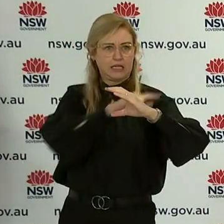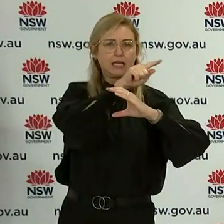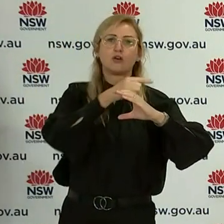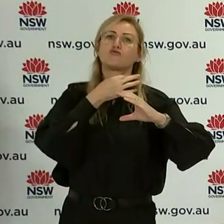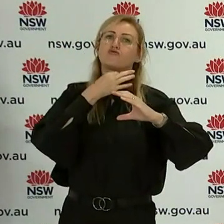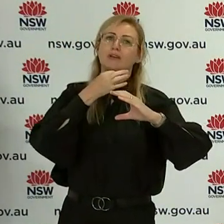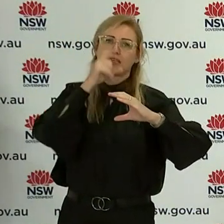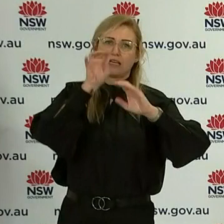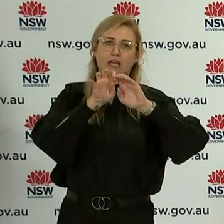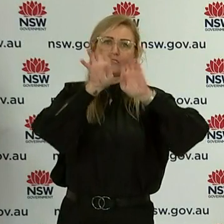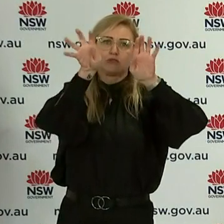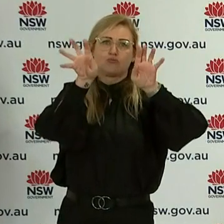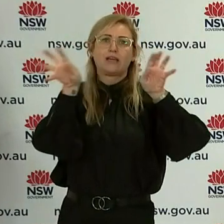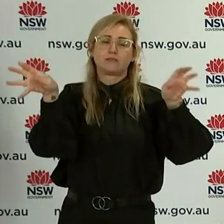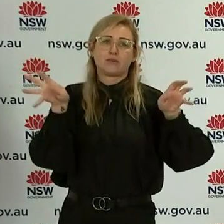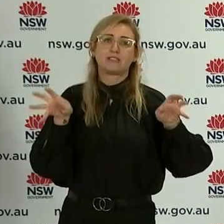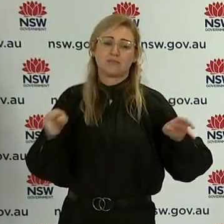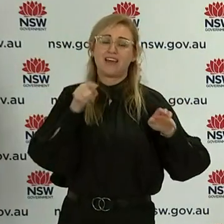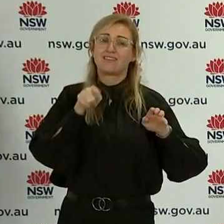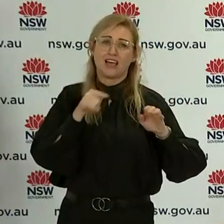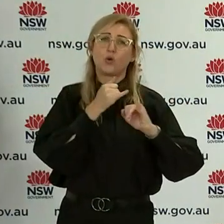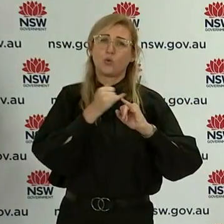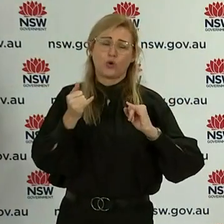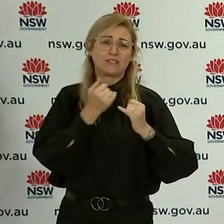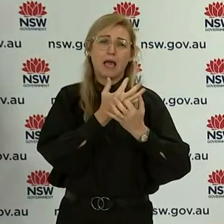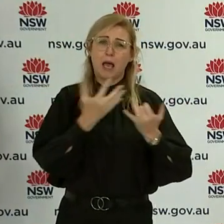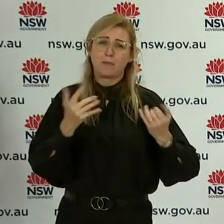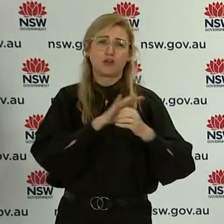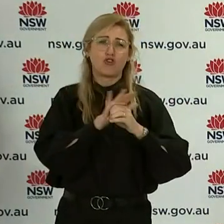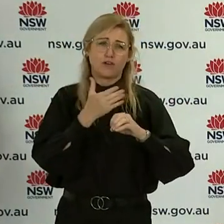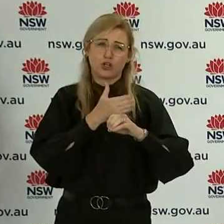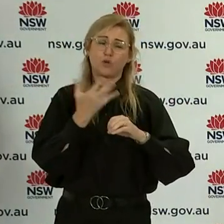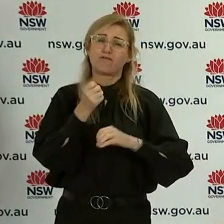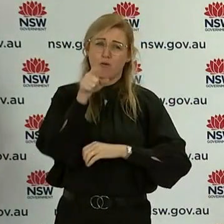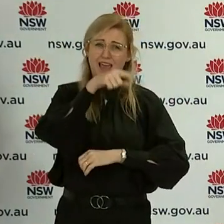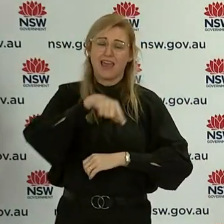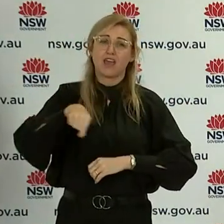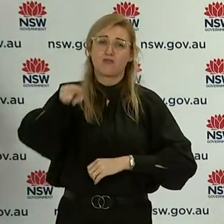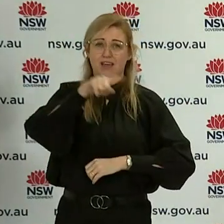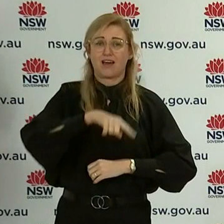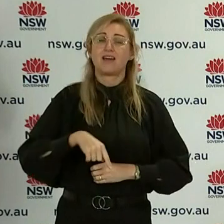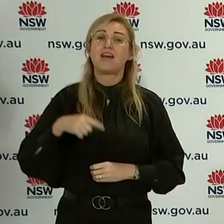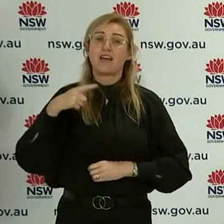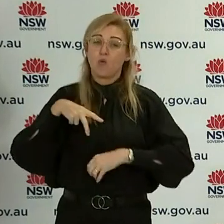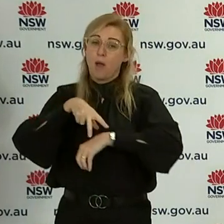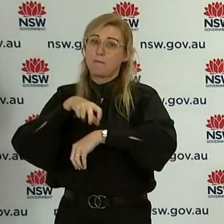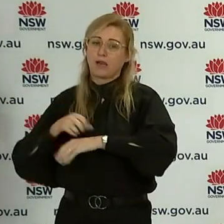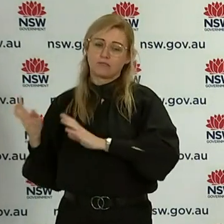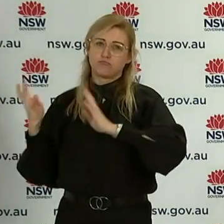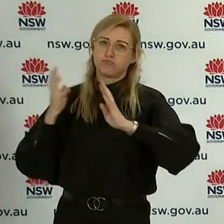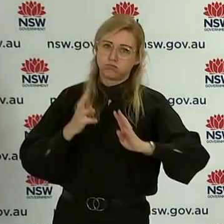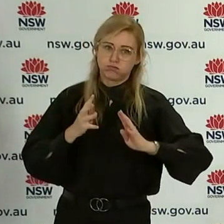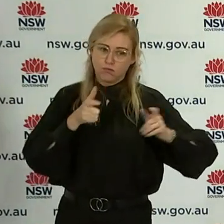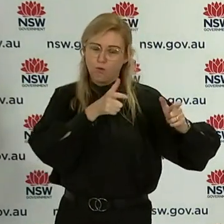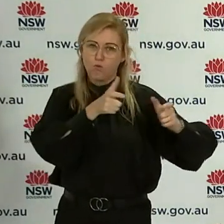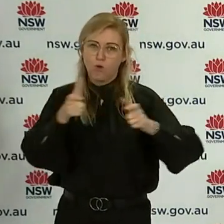creating the highest number of cases. And as Deputy Commissioner Warbors will outline, that has been the focus also of police compliance, with extra presence